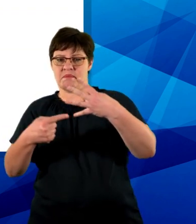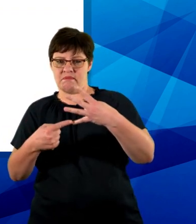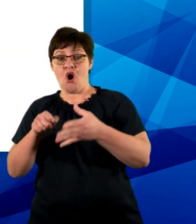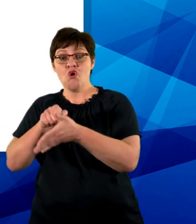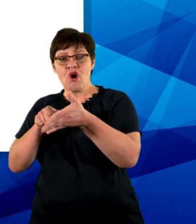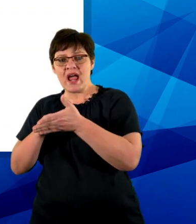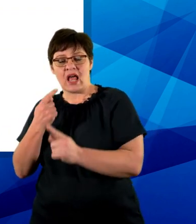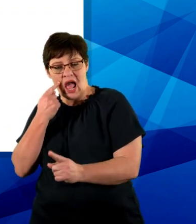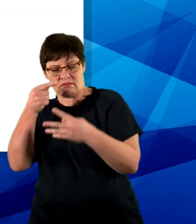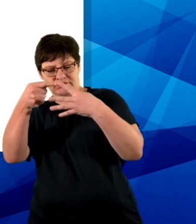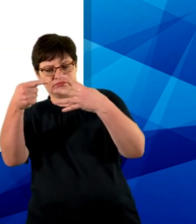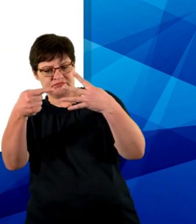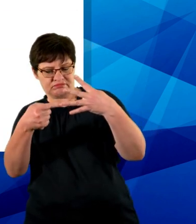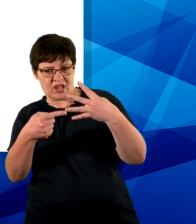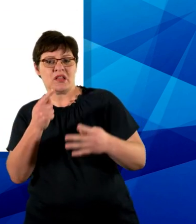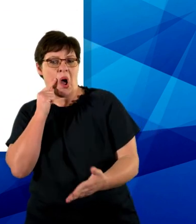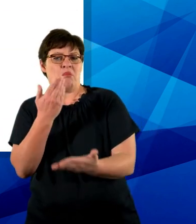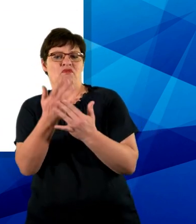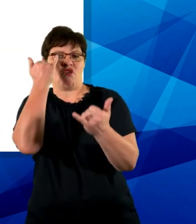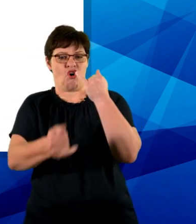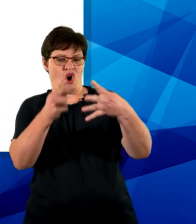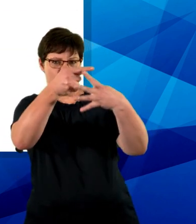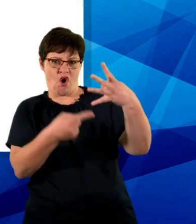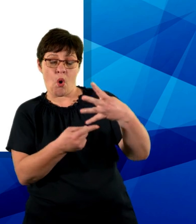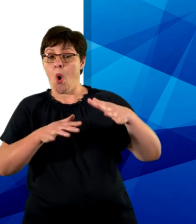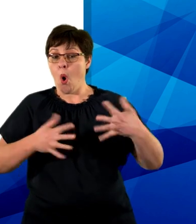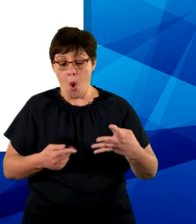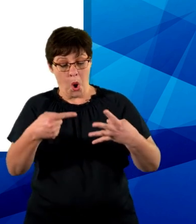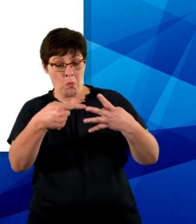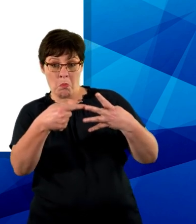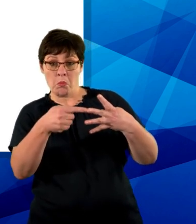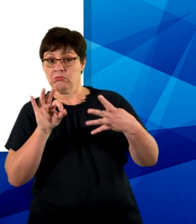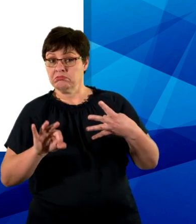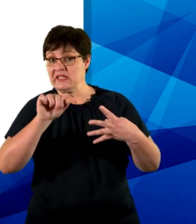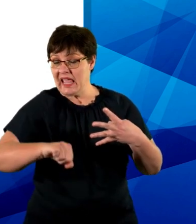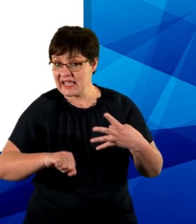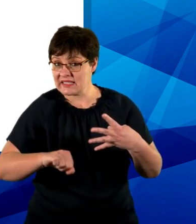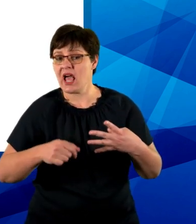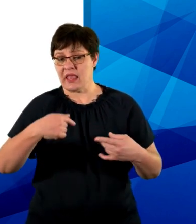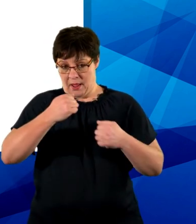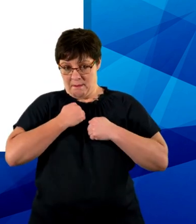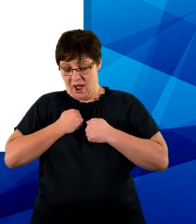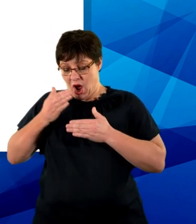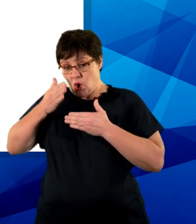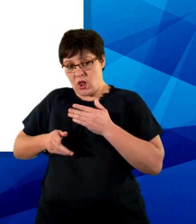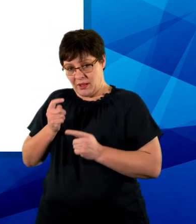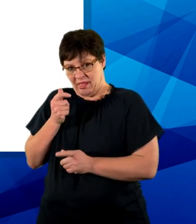proving them wrong or by admitting that they have some validity and then slightly adjusting the conclusion or